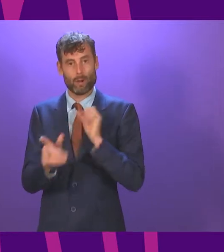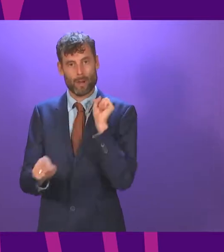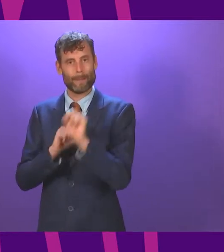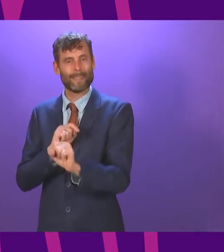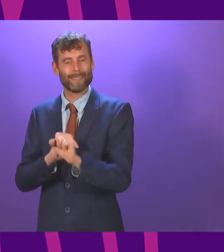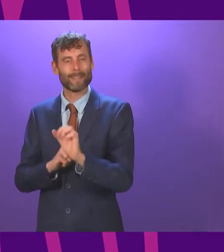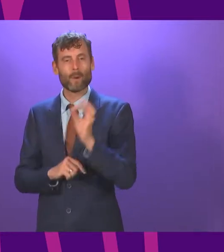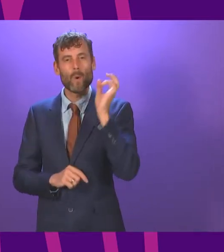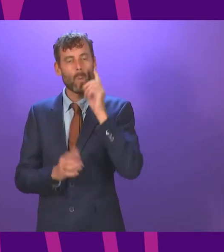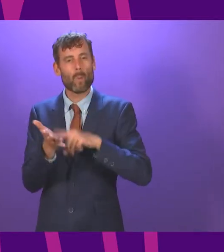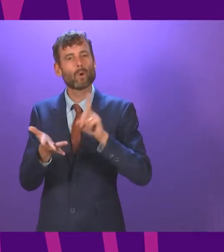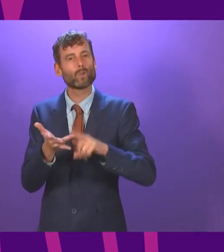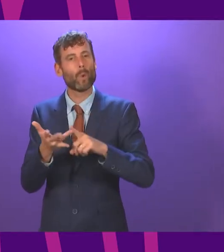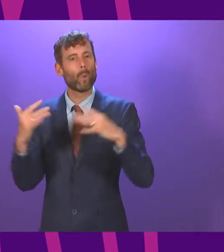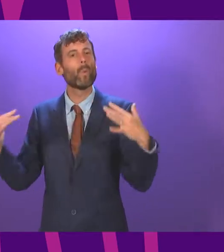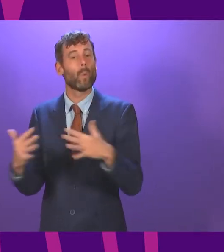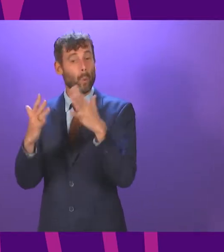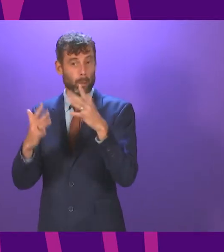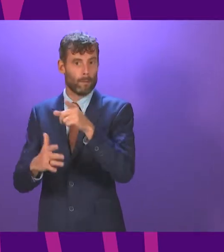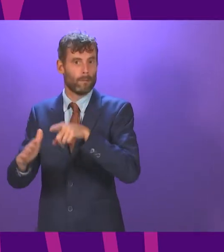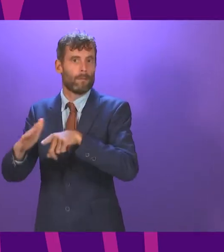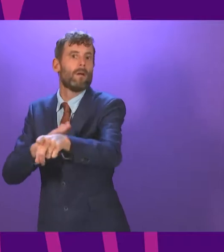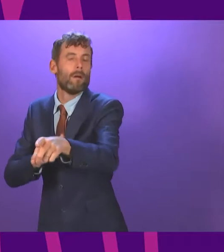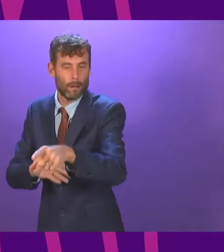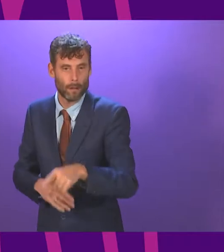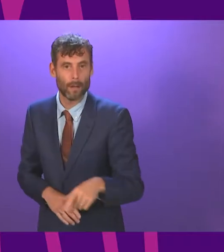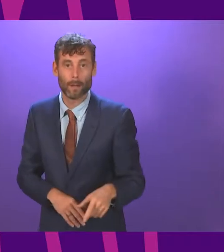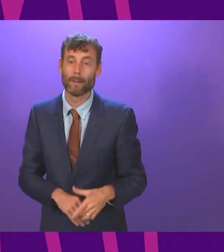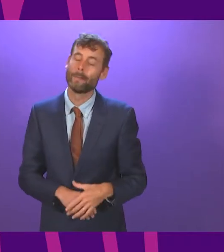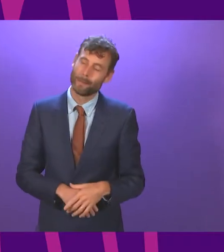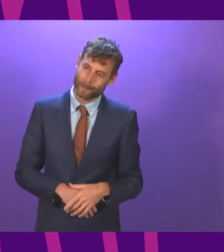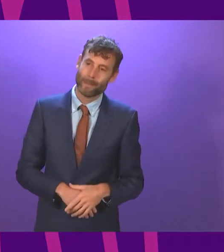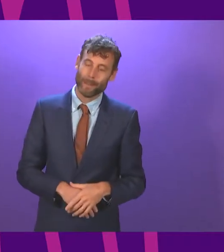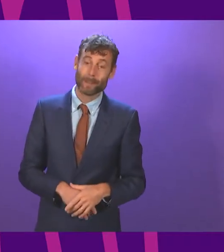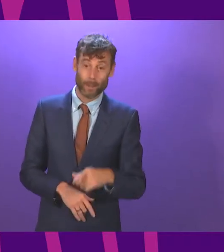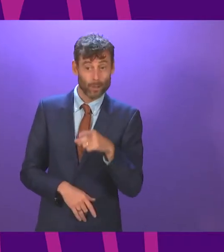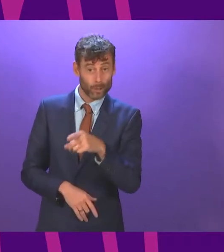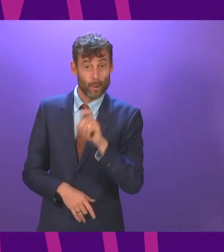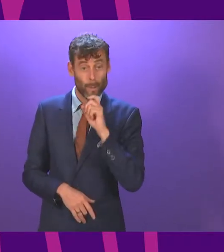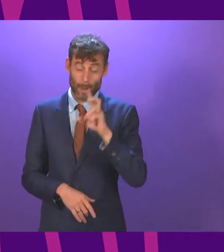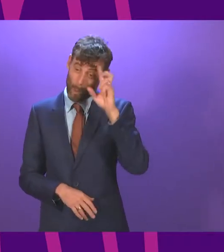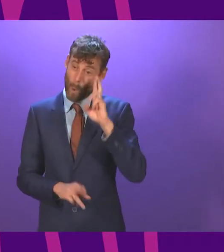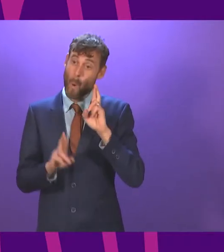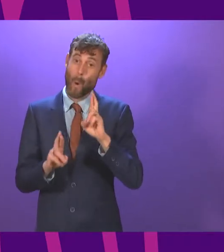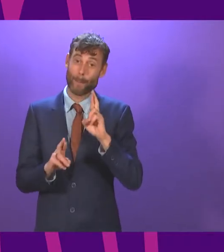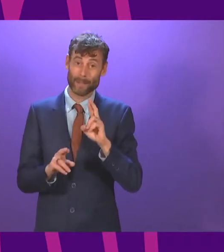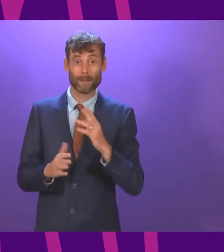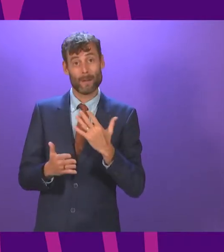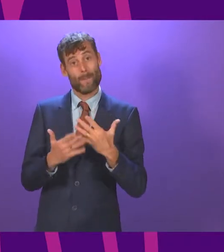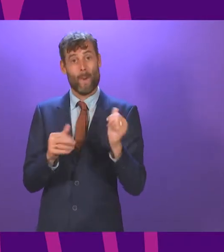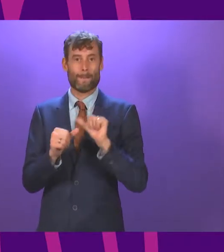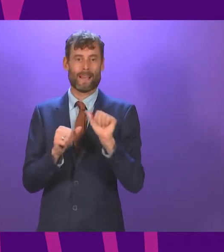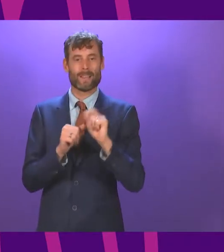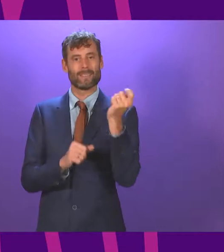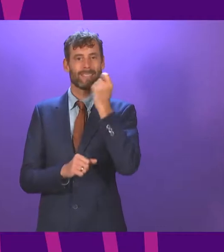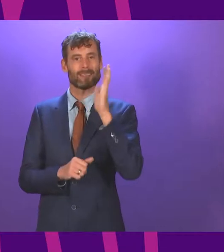back into exile. The First Minister will be hoping that she has more success than Bonaparte did. But in doing a